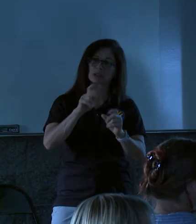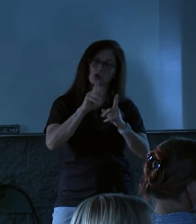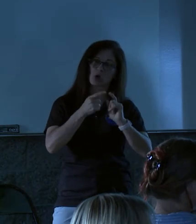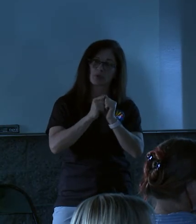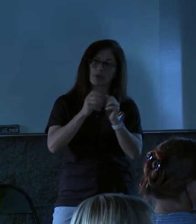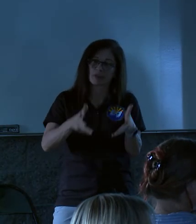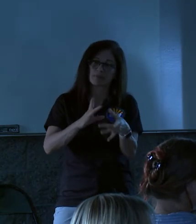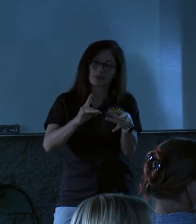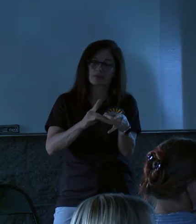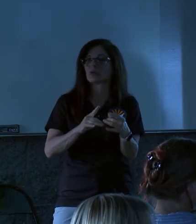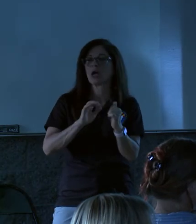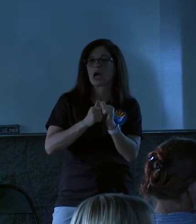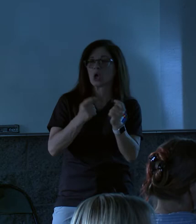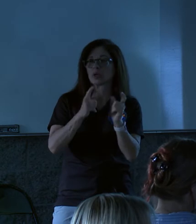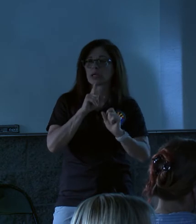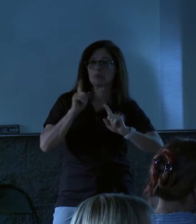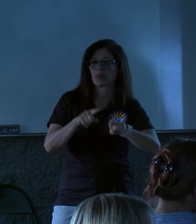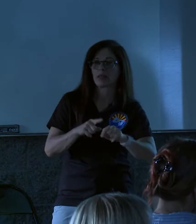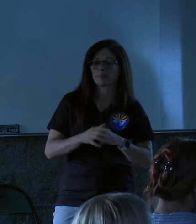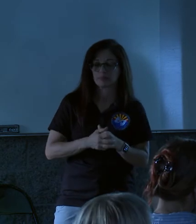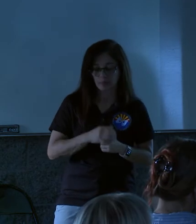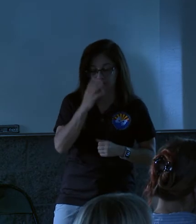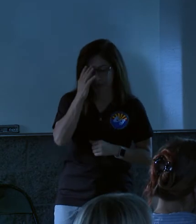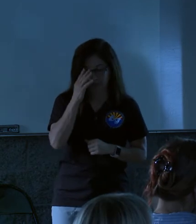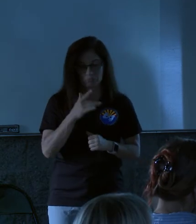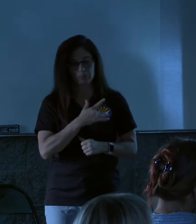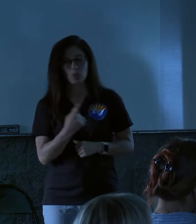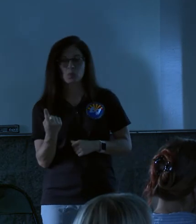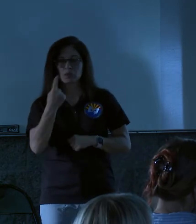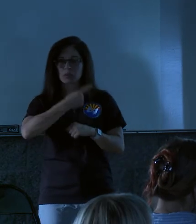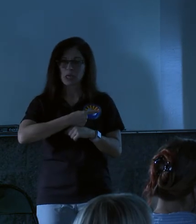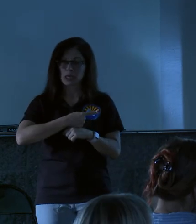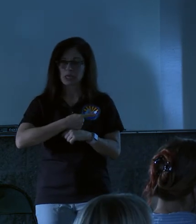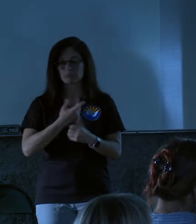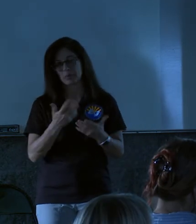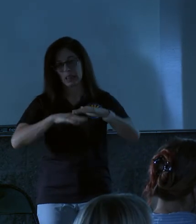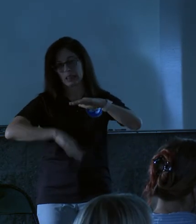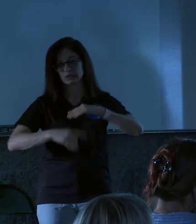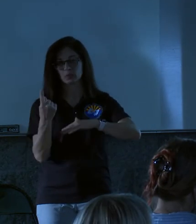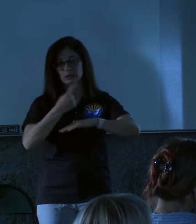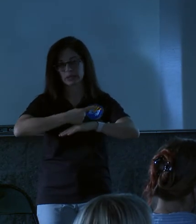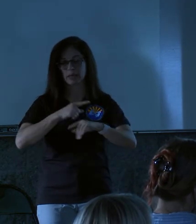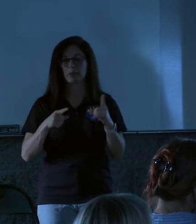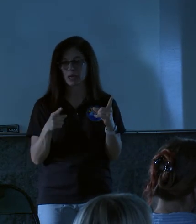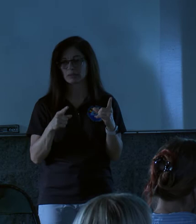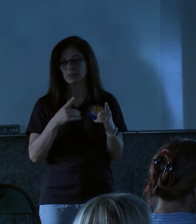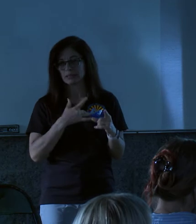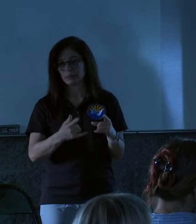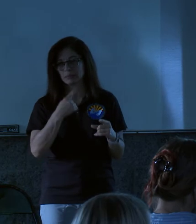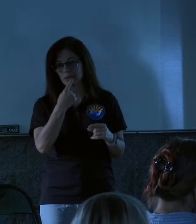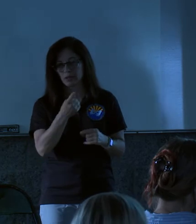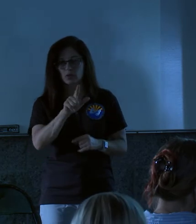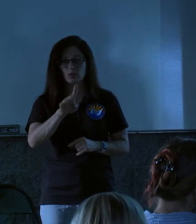or something. What's your turnaround time to get back to that? Usually within a day. I mean, usually it's less than a day, but we stay within 24 hours